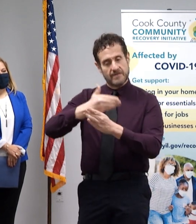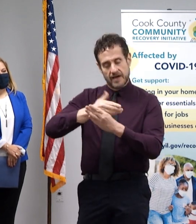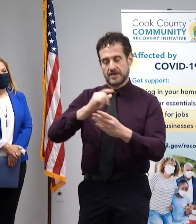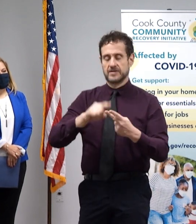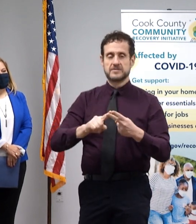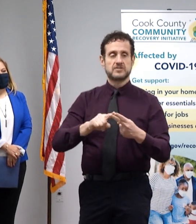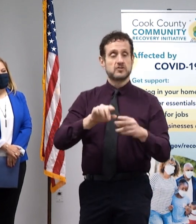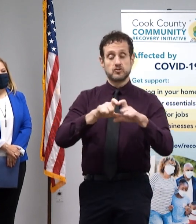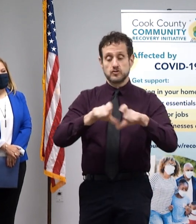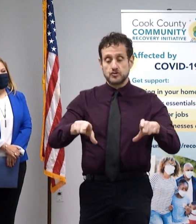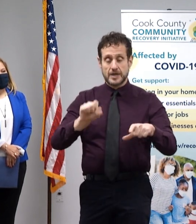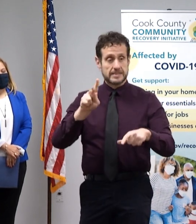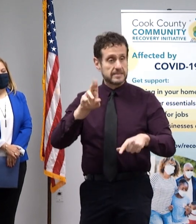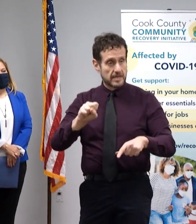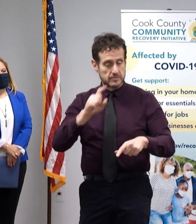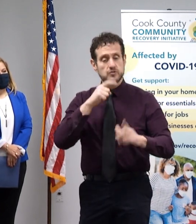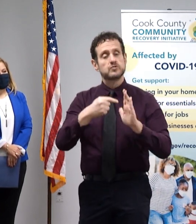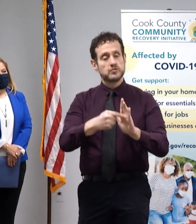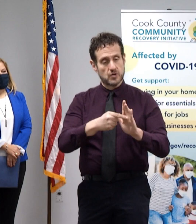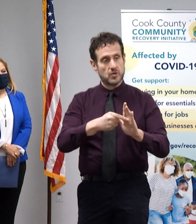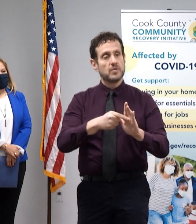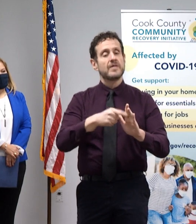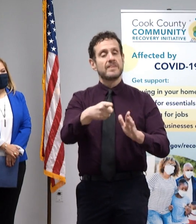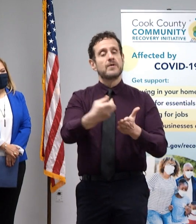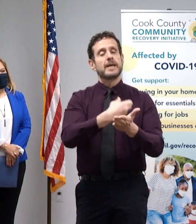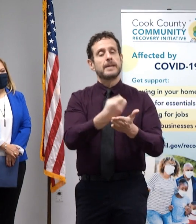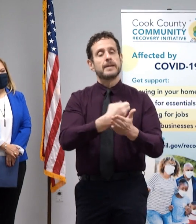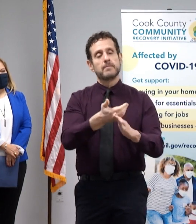verifies what their pre-March 1st income is.